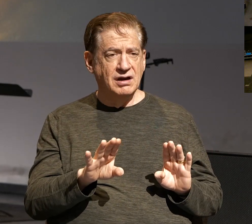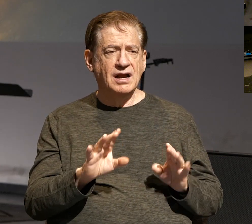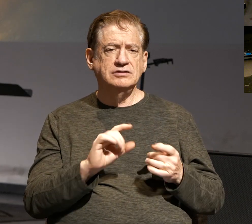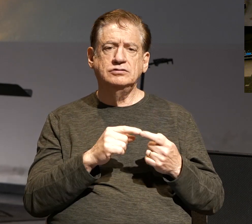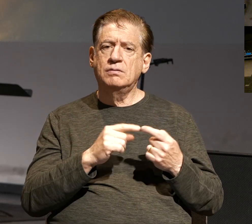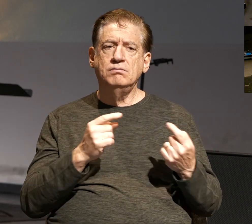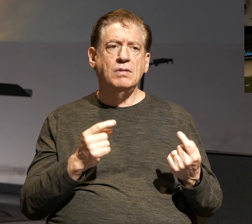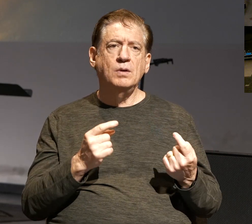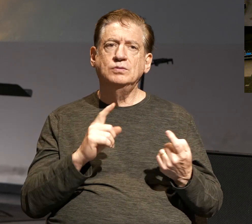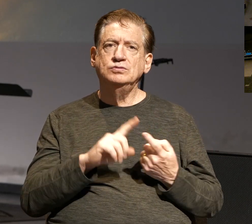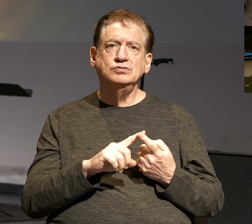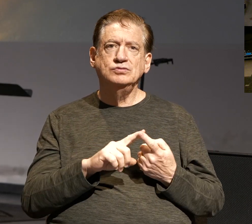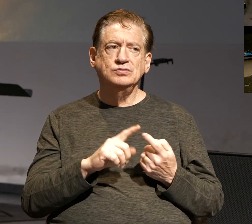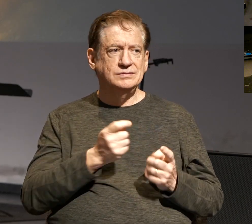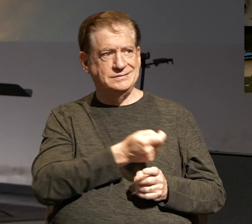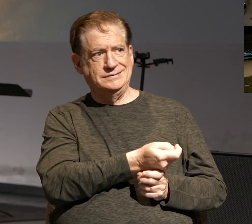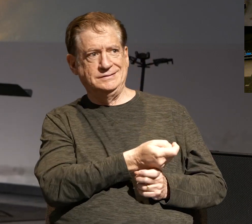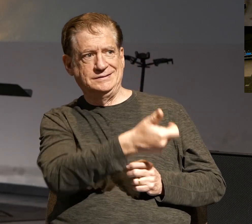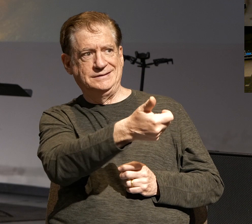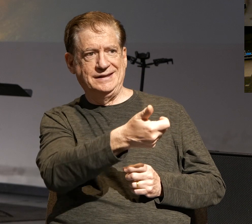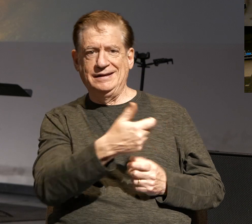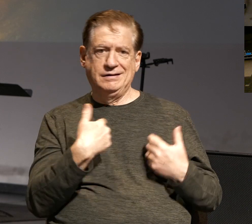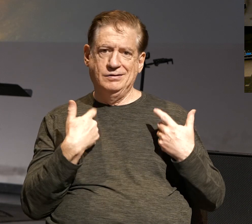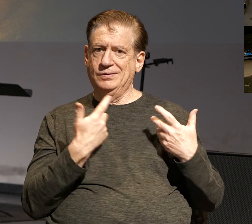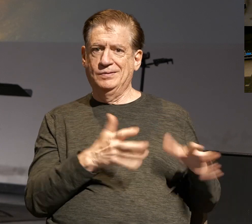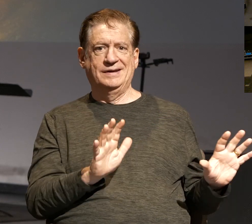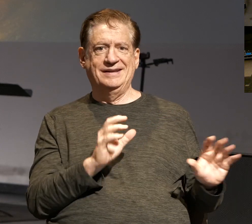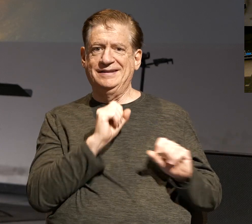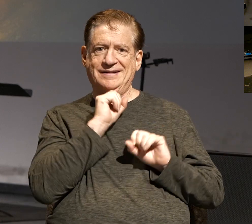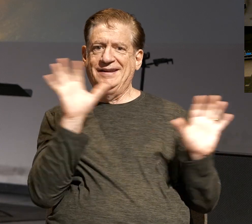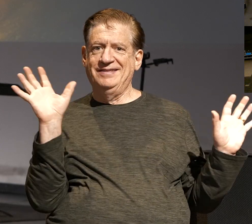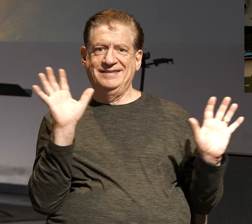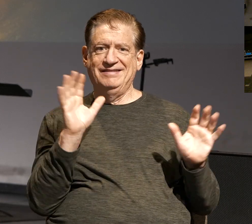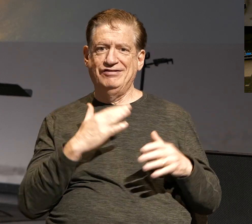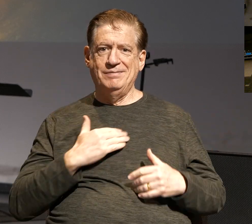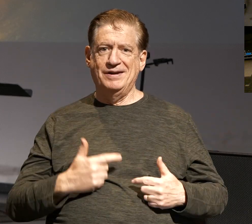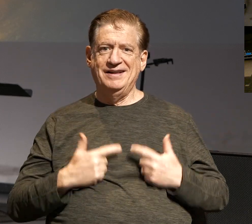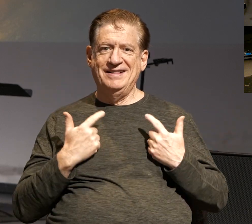opposed to just deleting them from our lives.